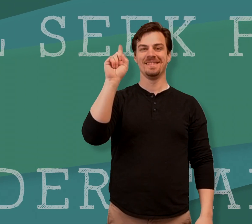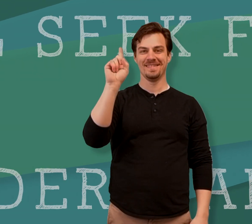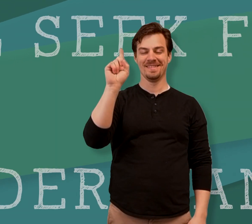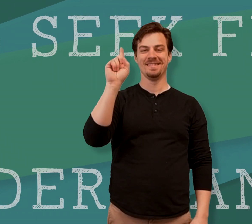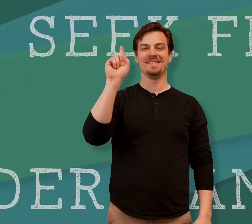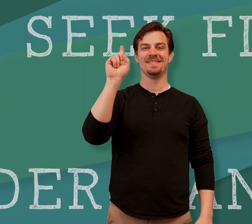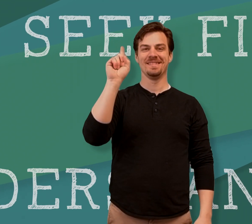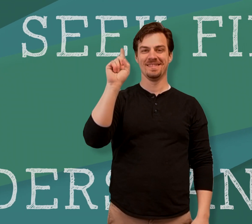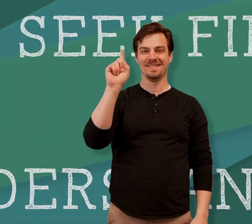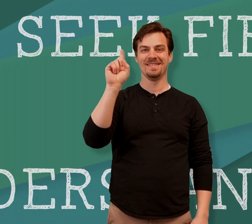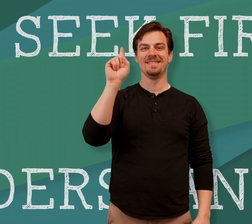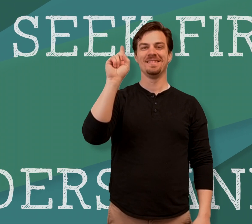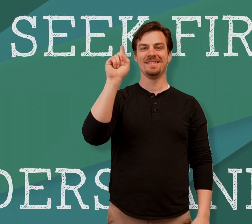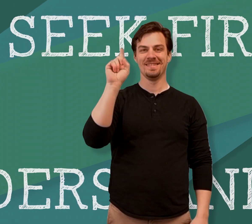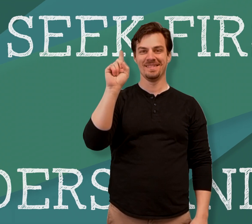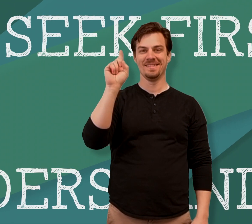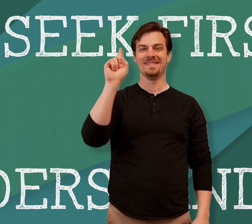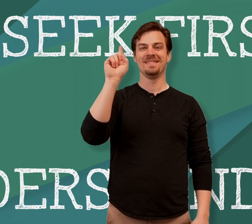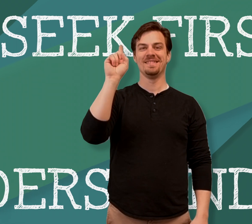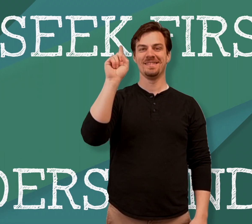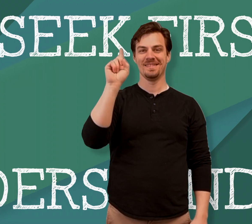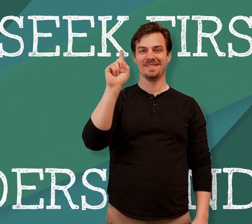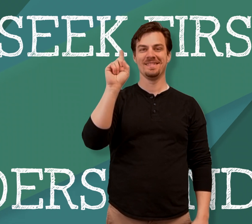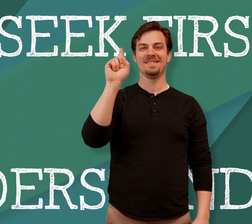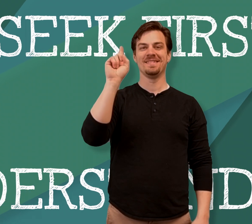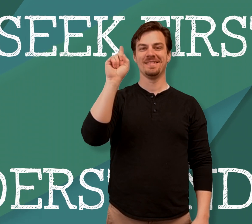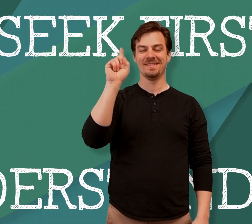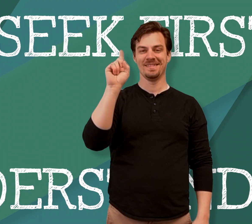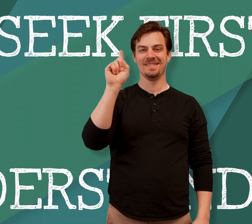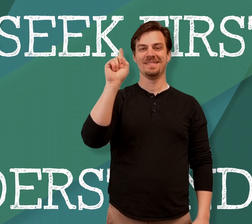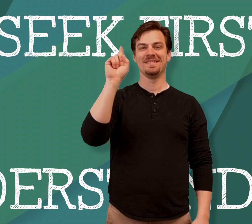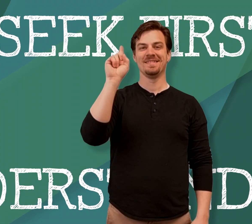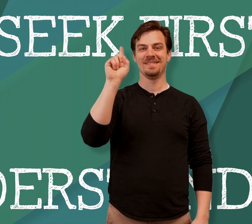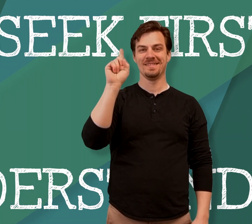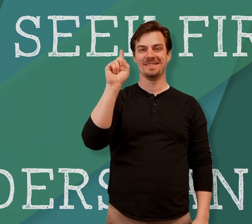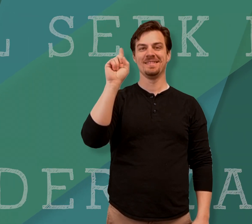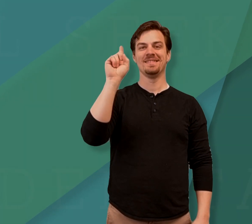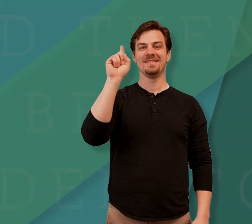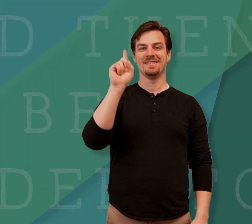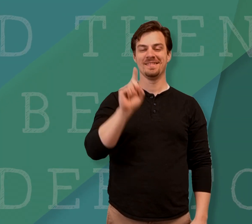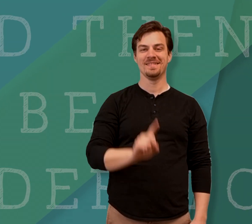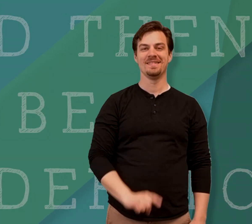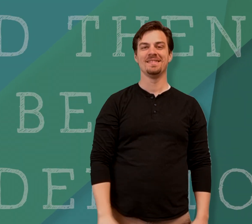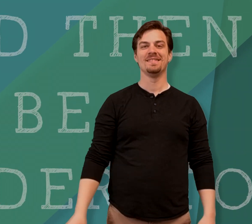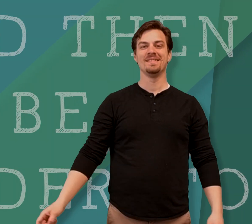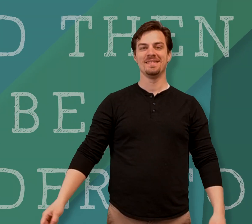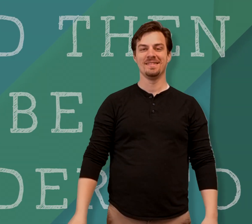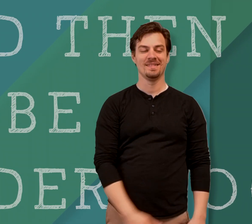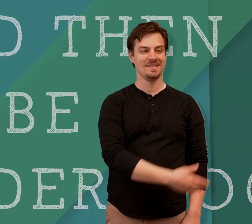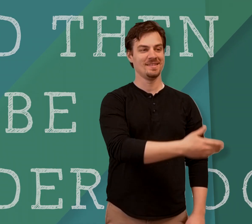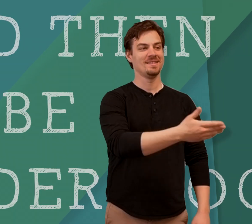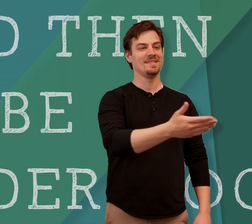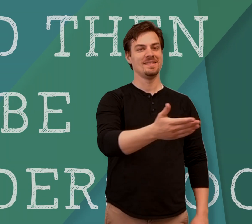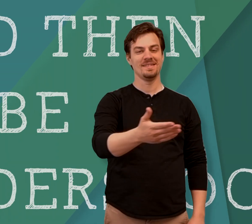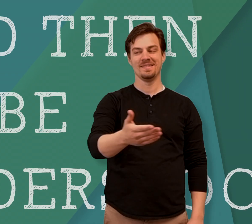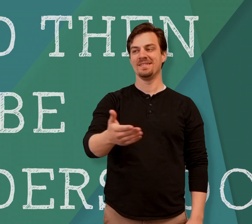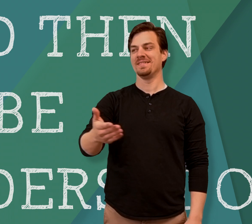to understand And then to be